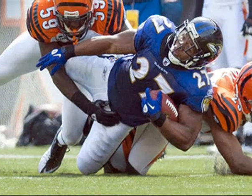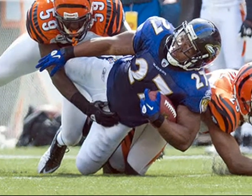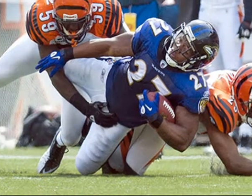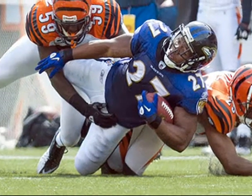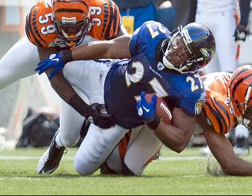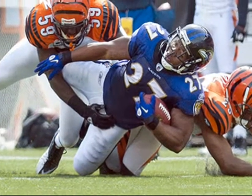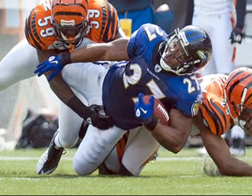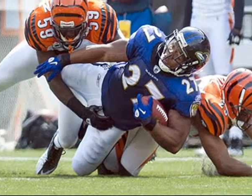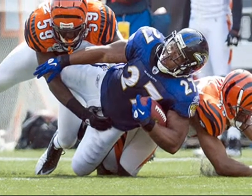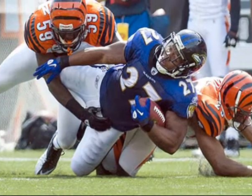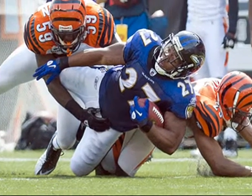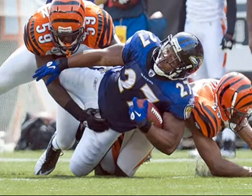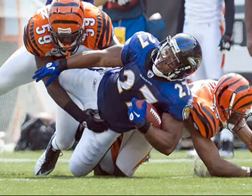No Thank